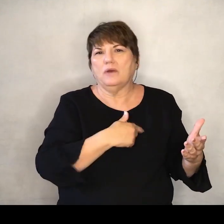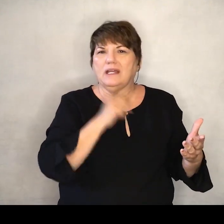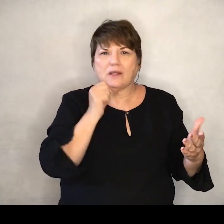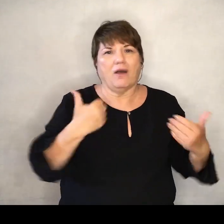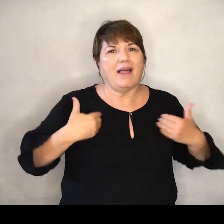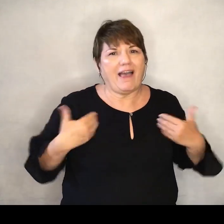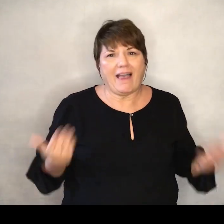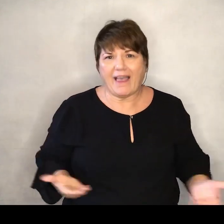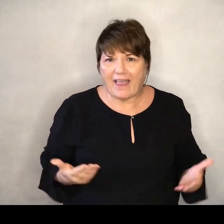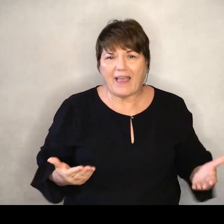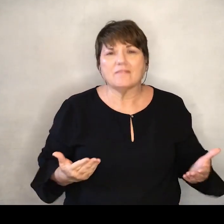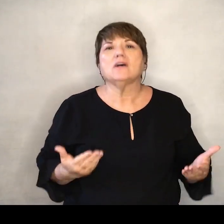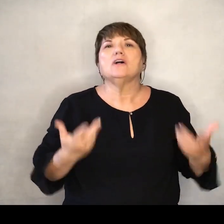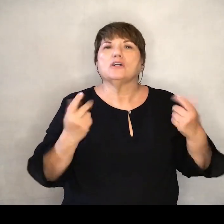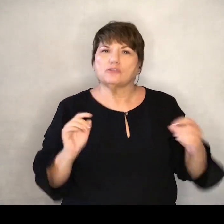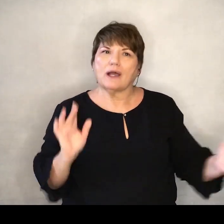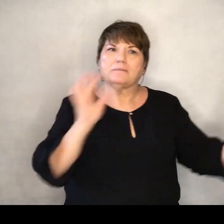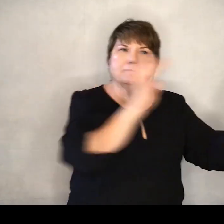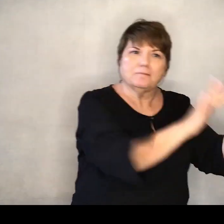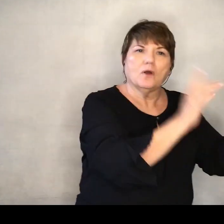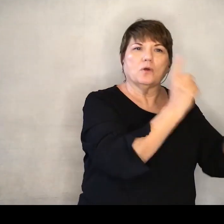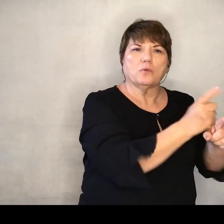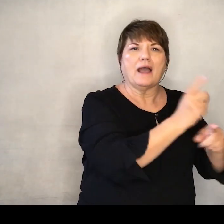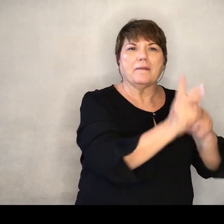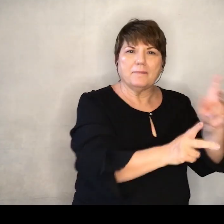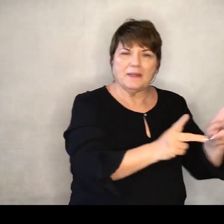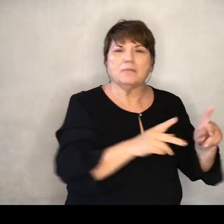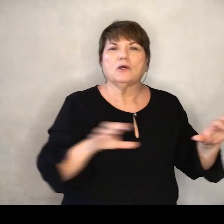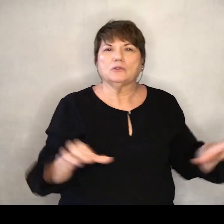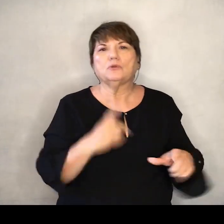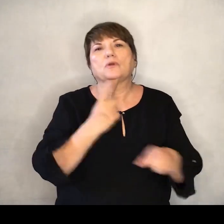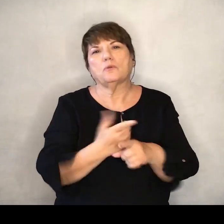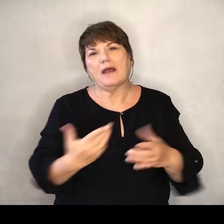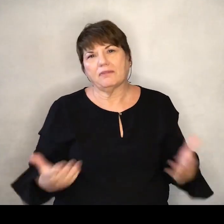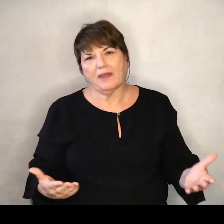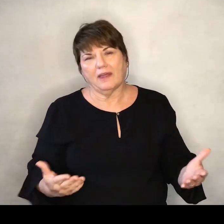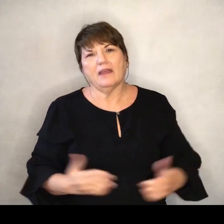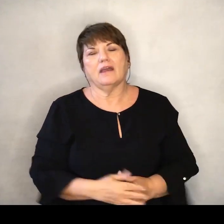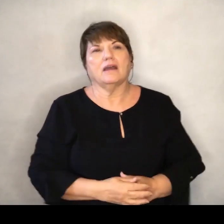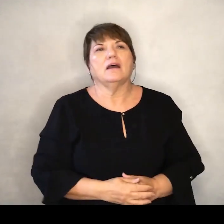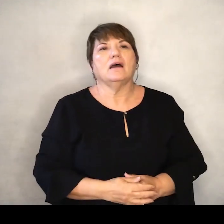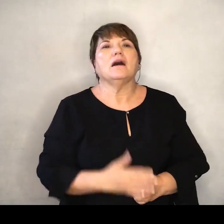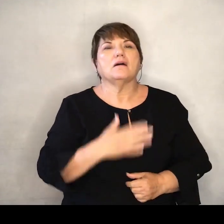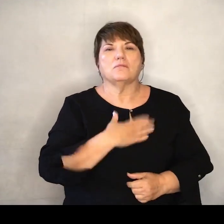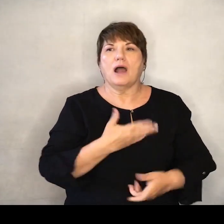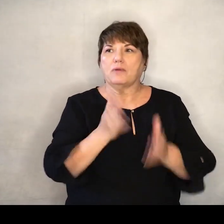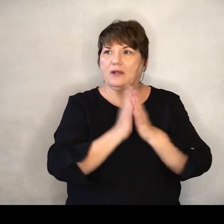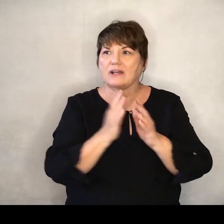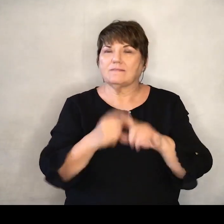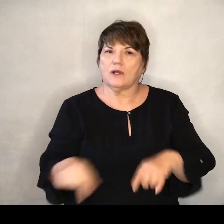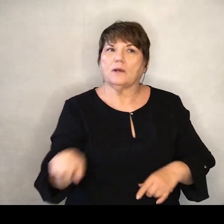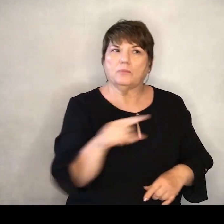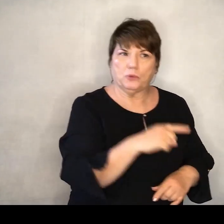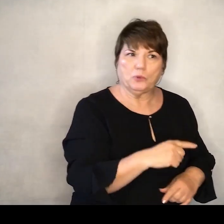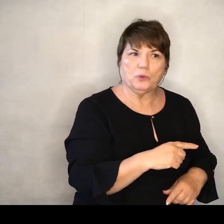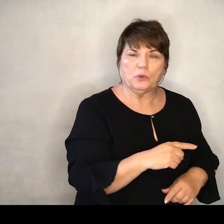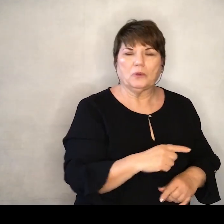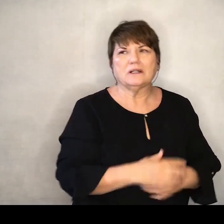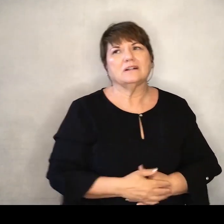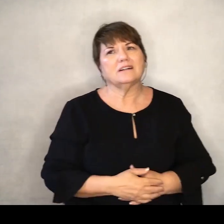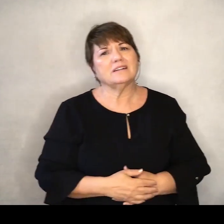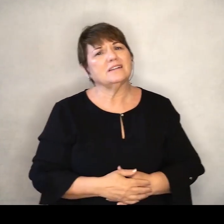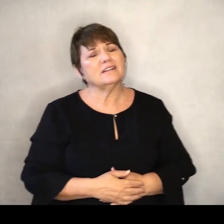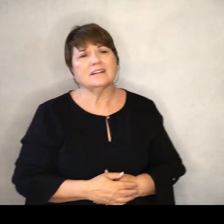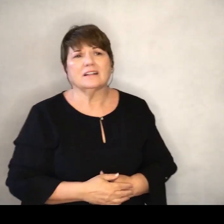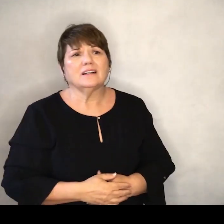So we're trying to put them In touch with the right people We're trying to do the right thing And so my request of you would be And this sounds like It's